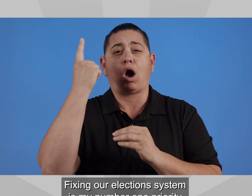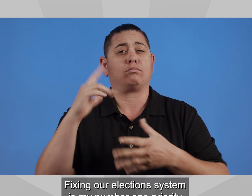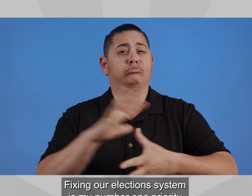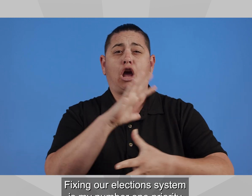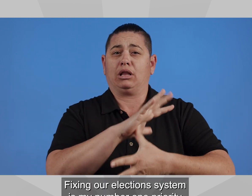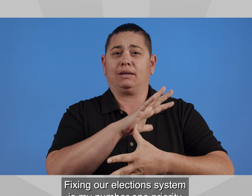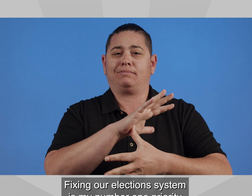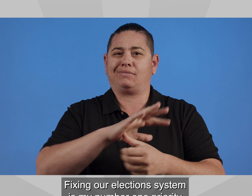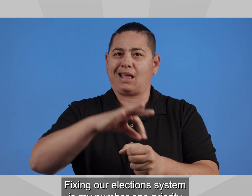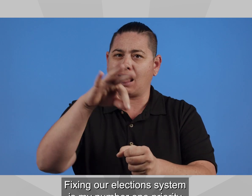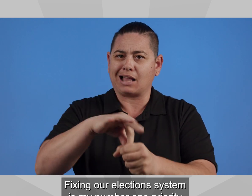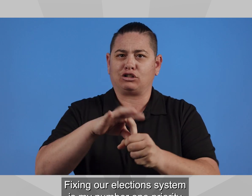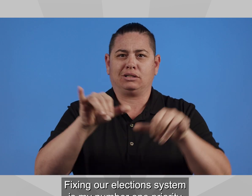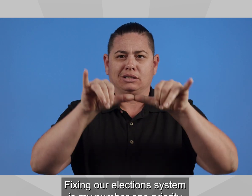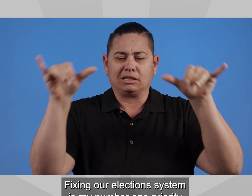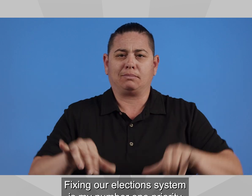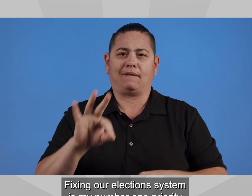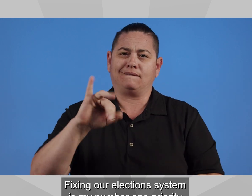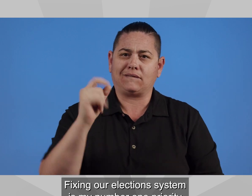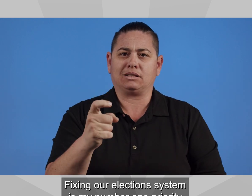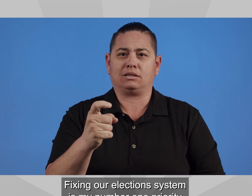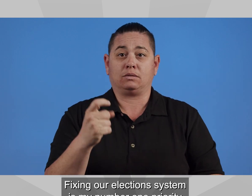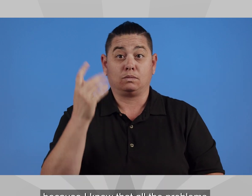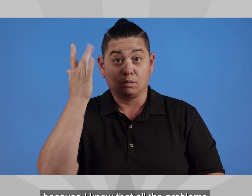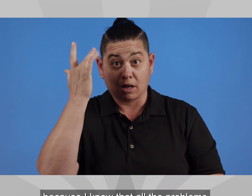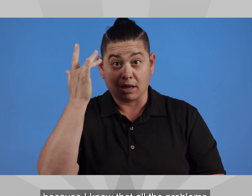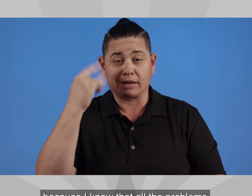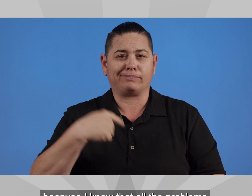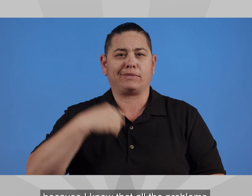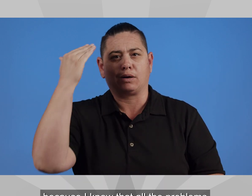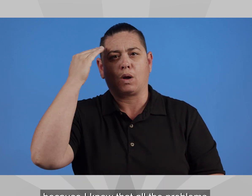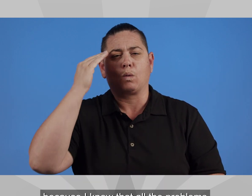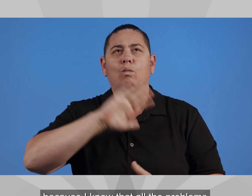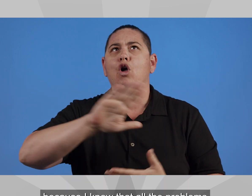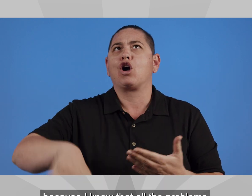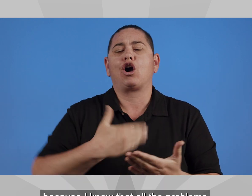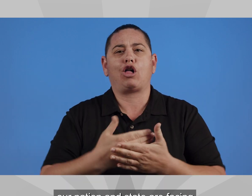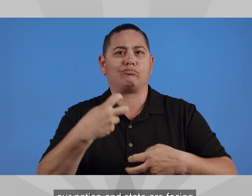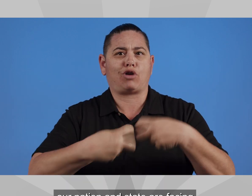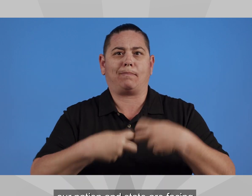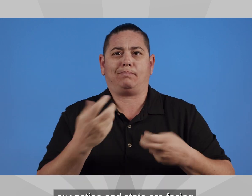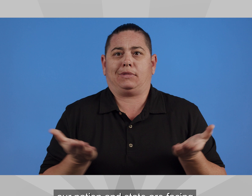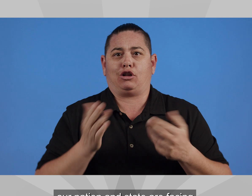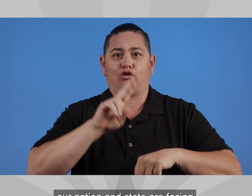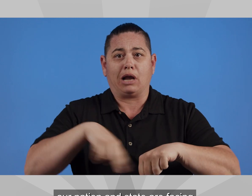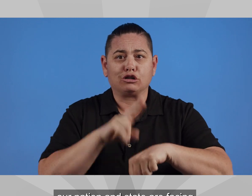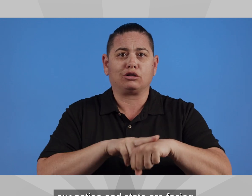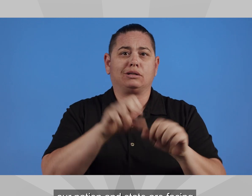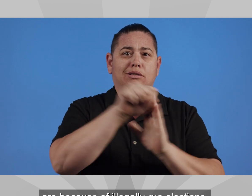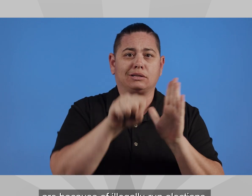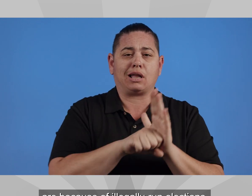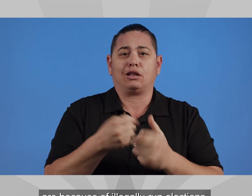Fixing our election system is my number one priority because I know that all the problems our nation and state are